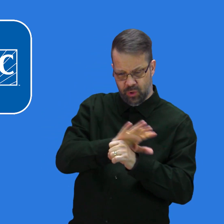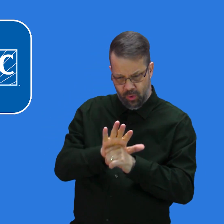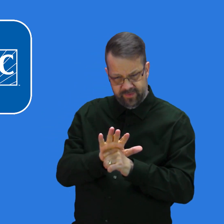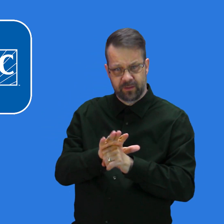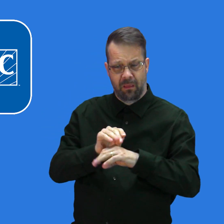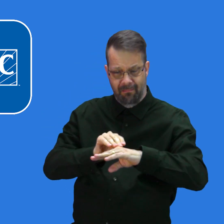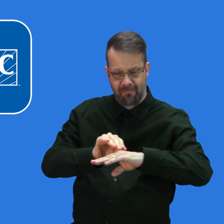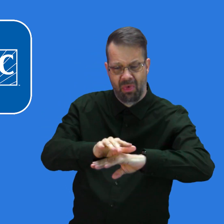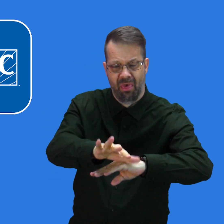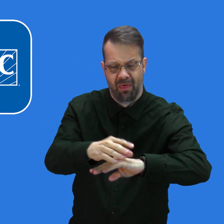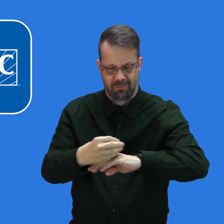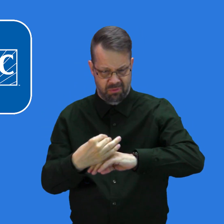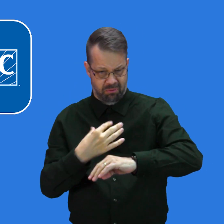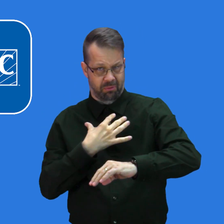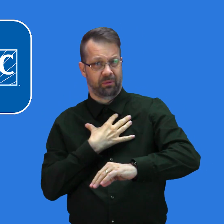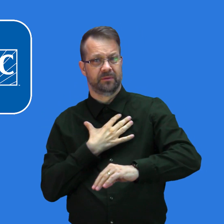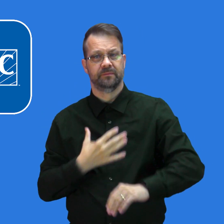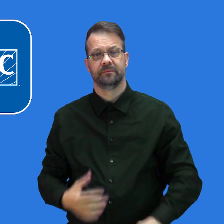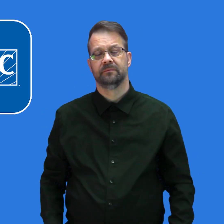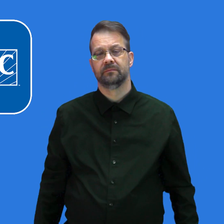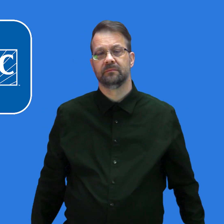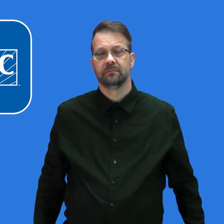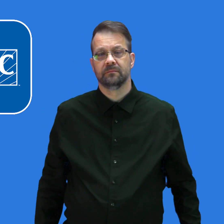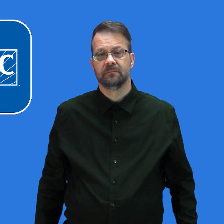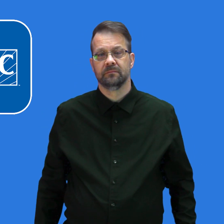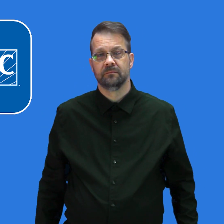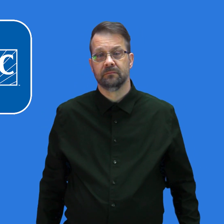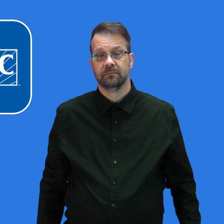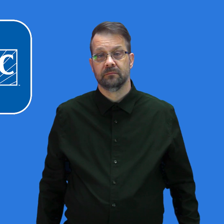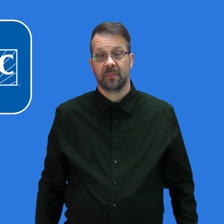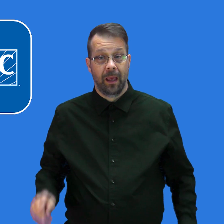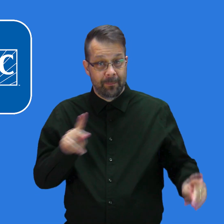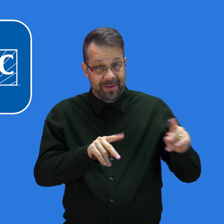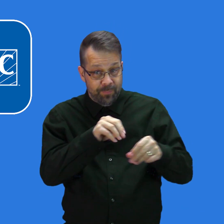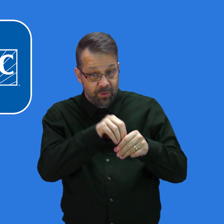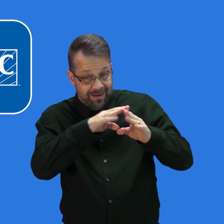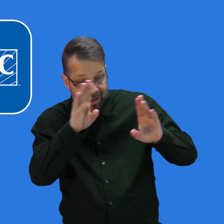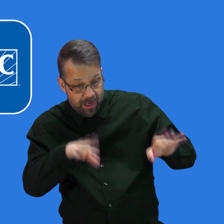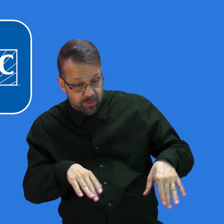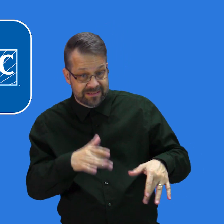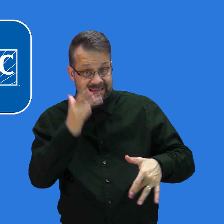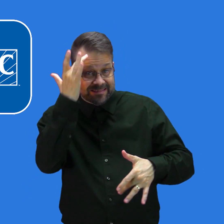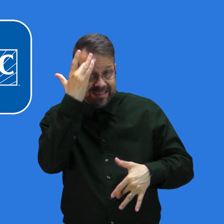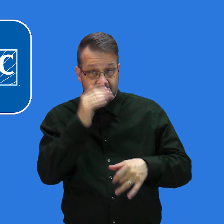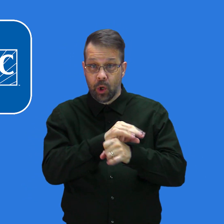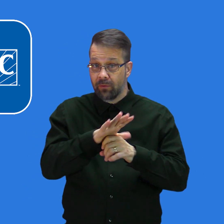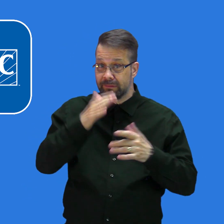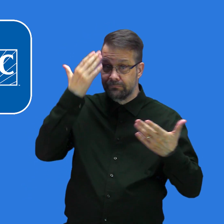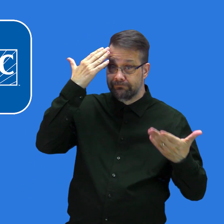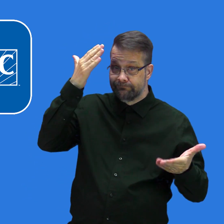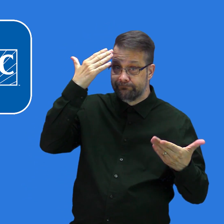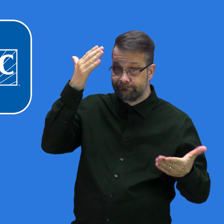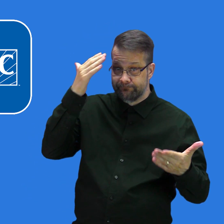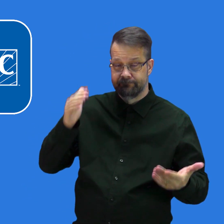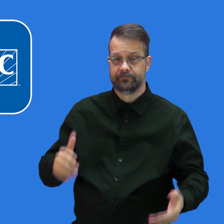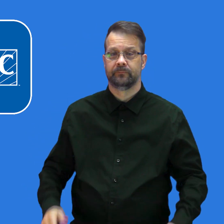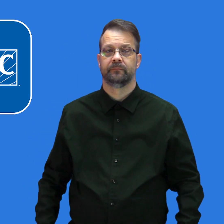from getting and spreading COVID-19. You might not know if someone in your home has COVID-19